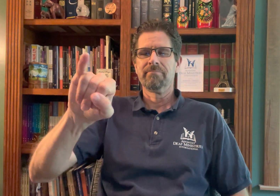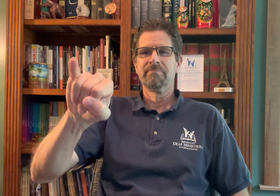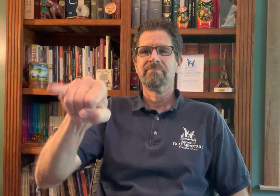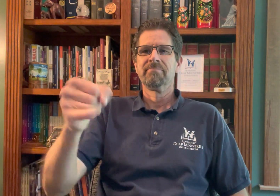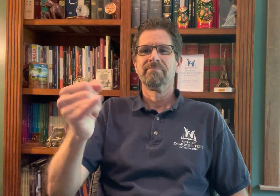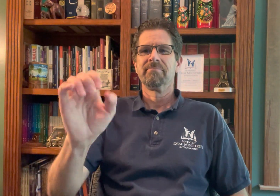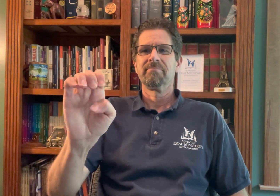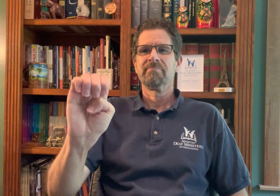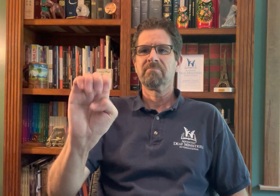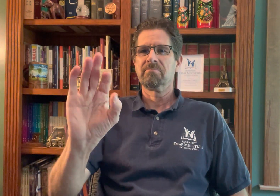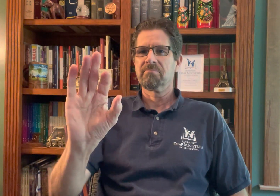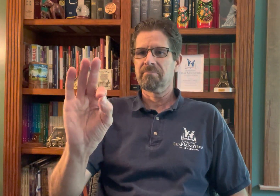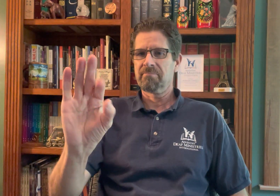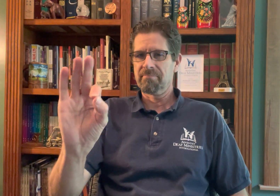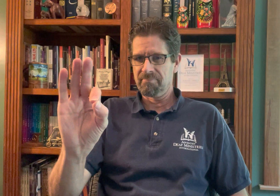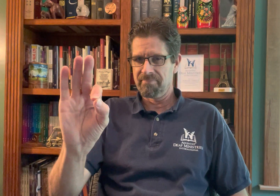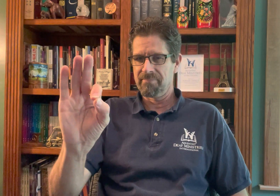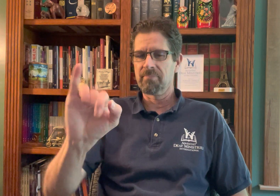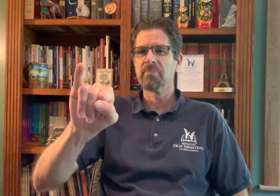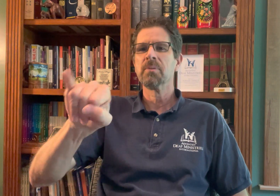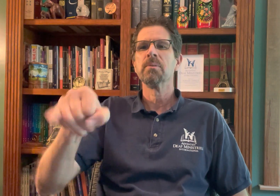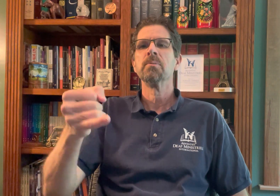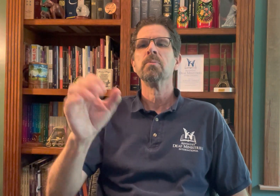My name is Jeff Jordan.